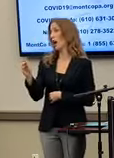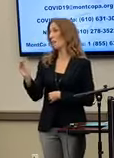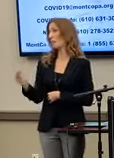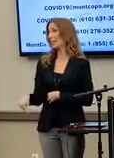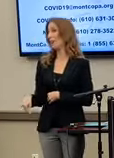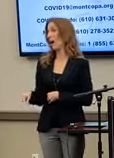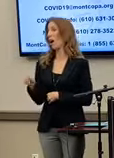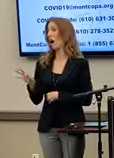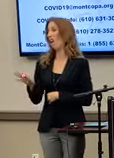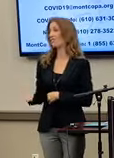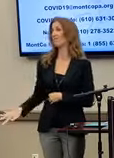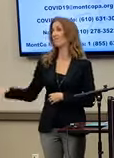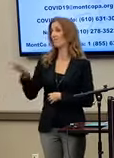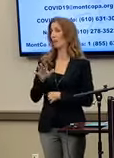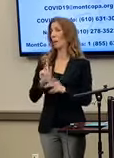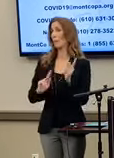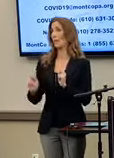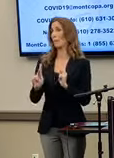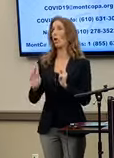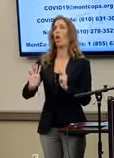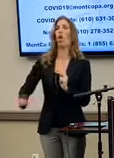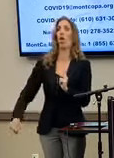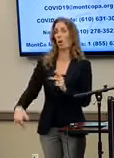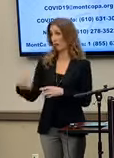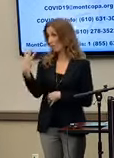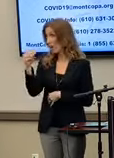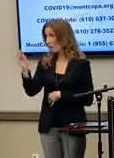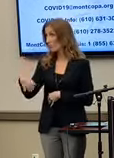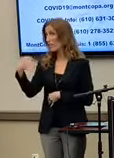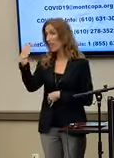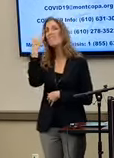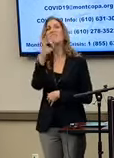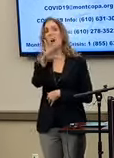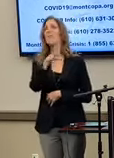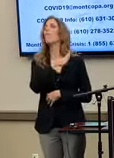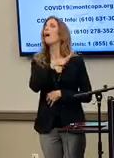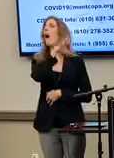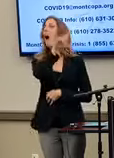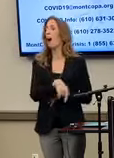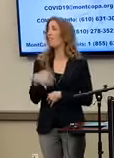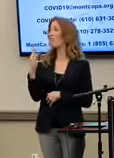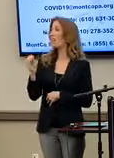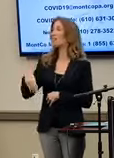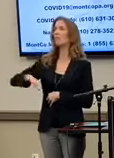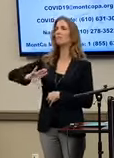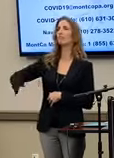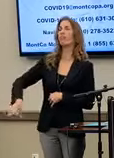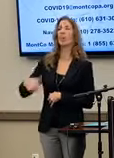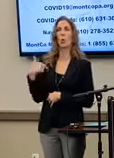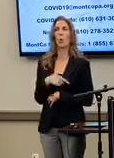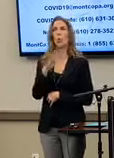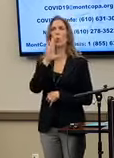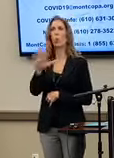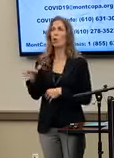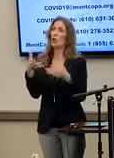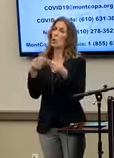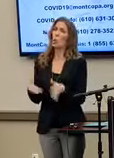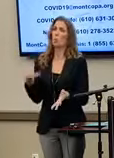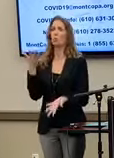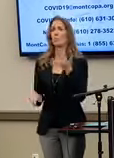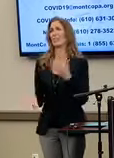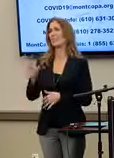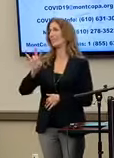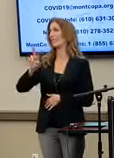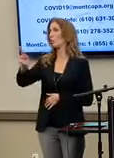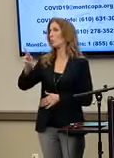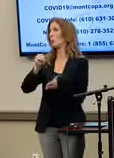of Montgomery County households do not complete their Census forms, this county stands to lose $72